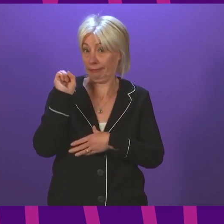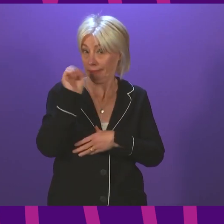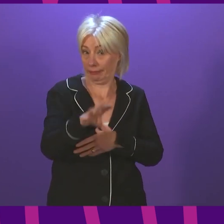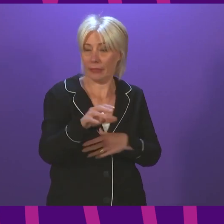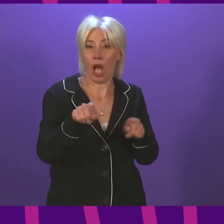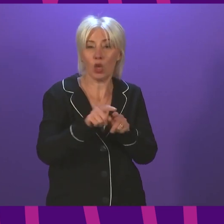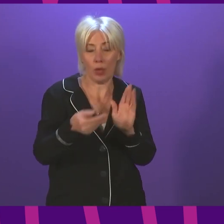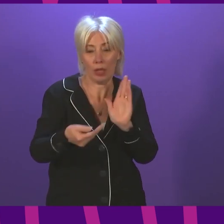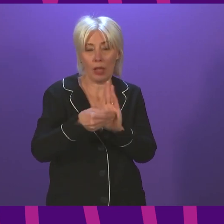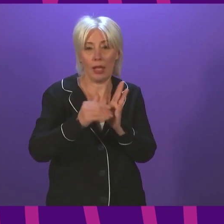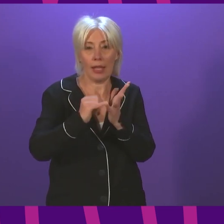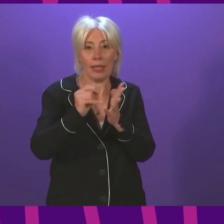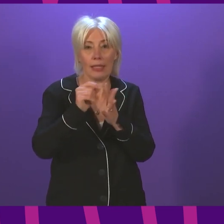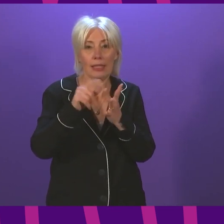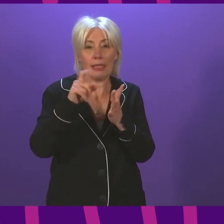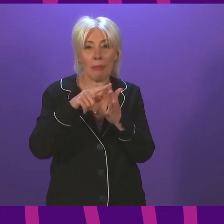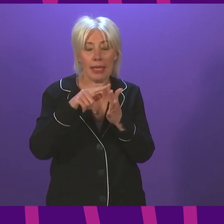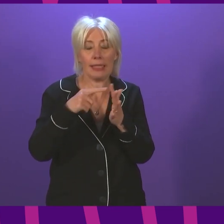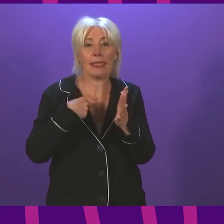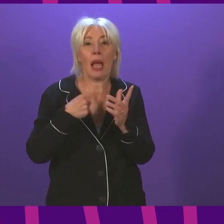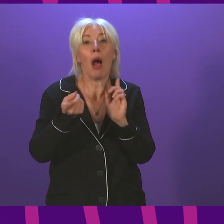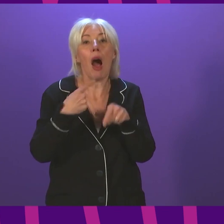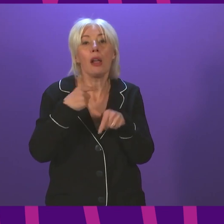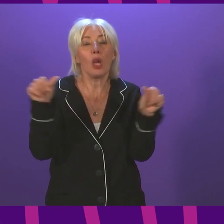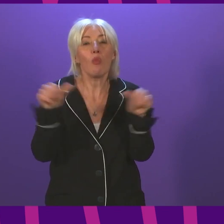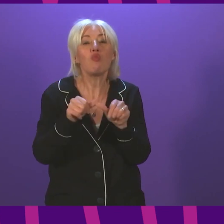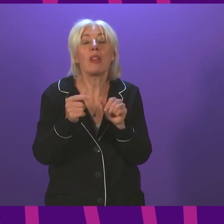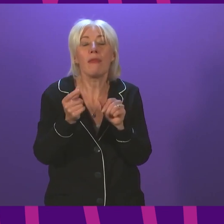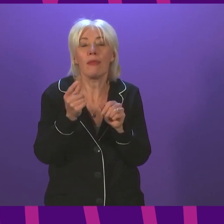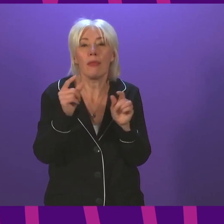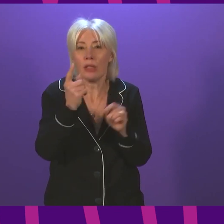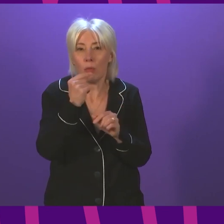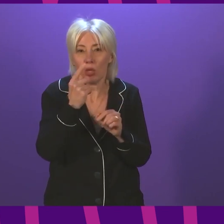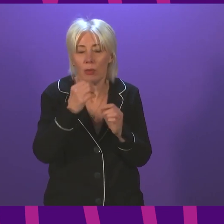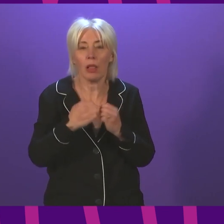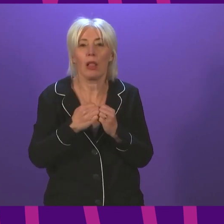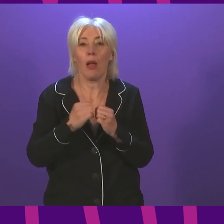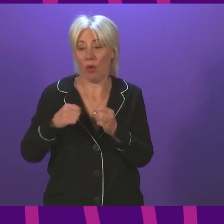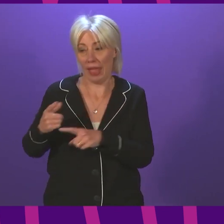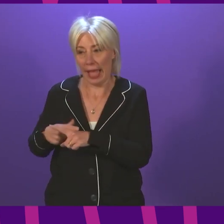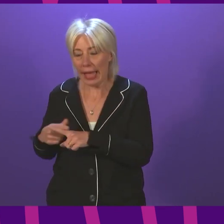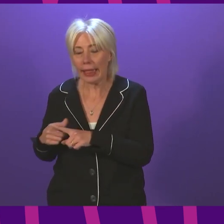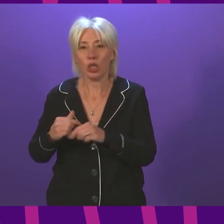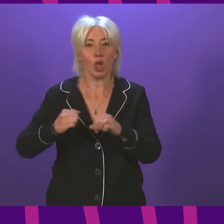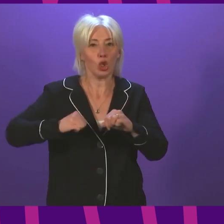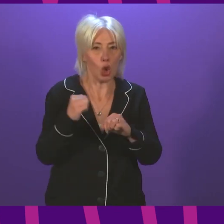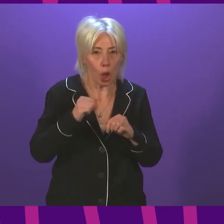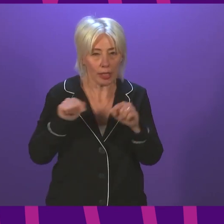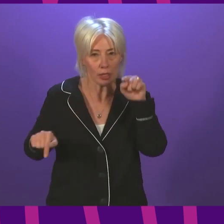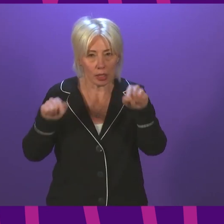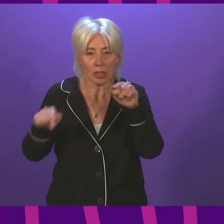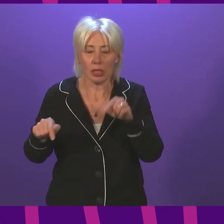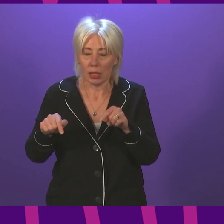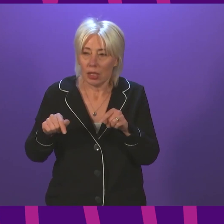spice in order to keep my answers as brief as possible. In terms of the interoperability between England and Scotland those